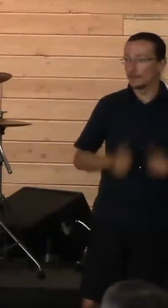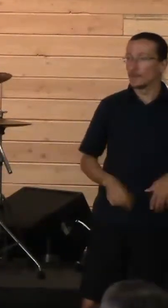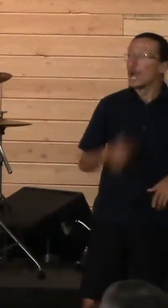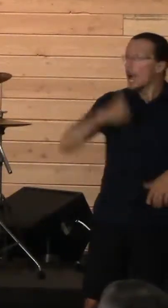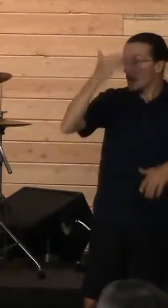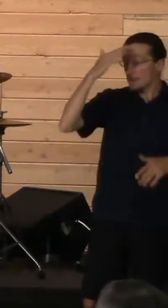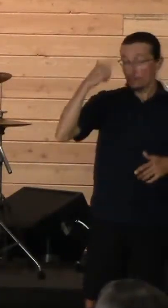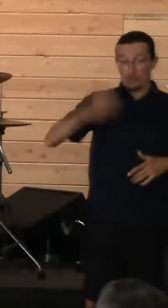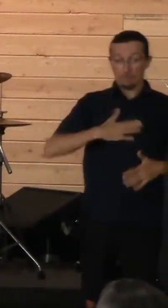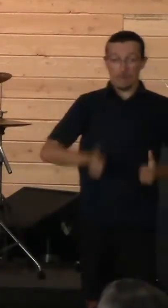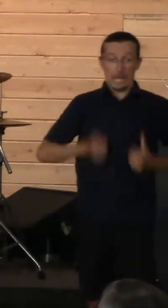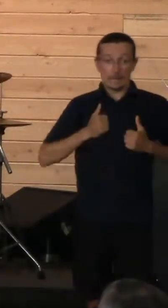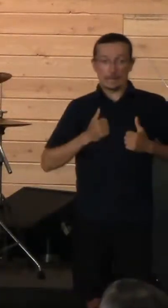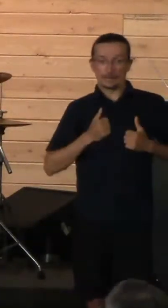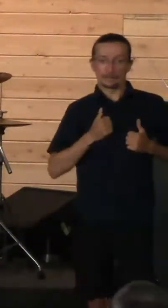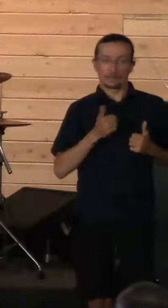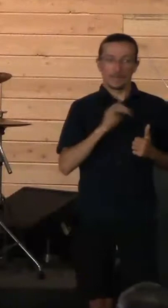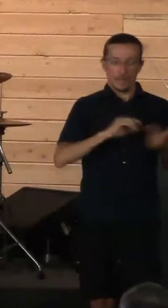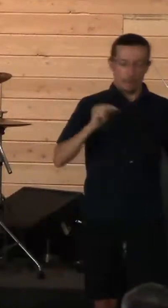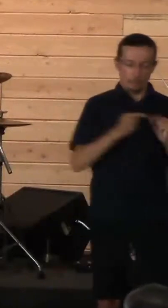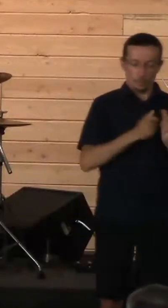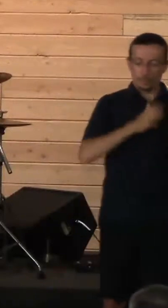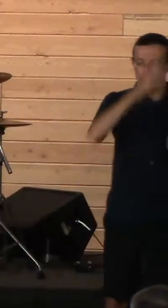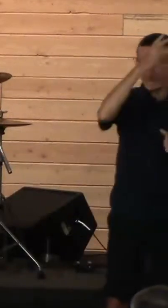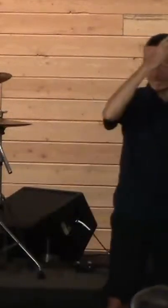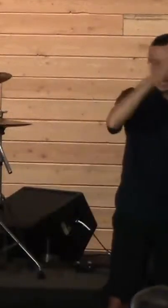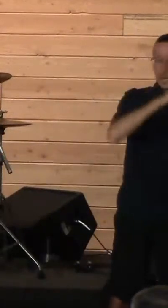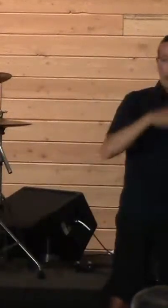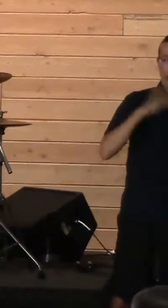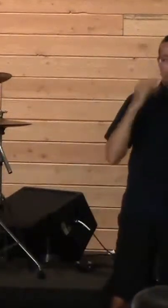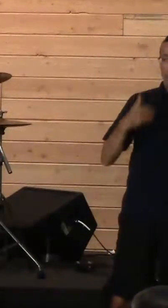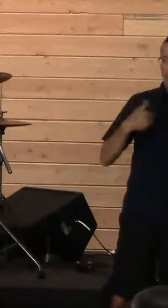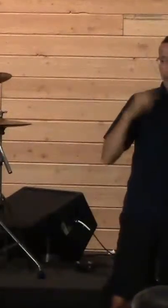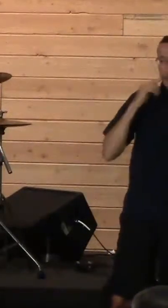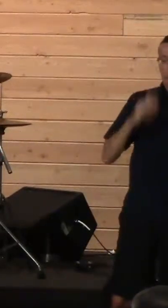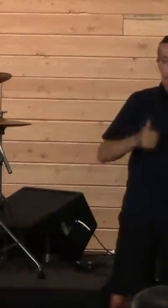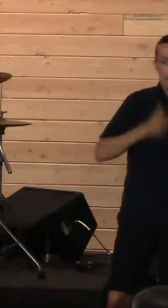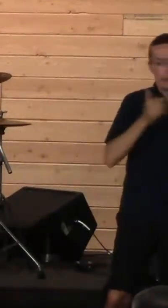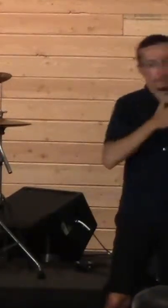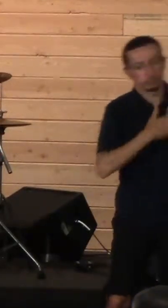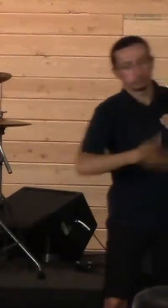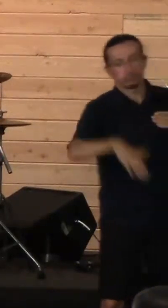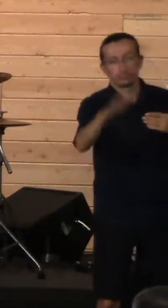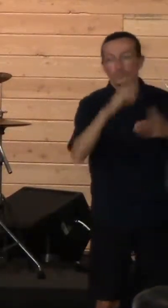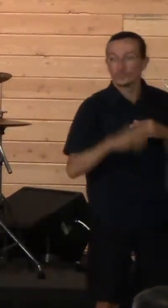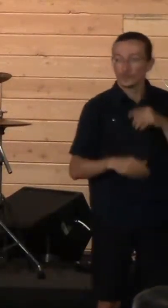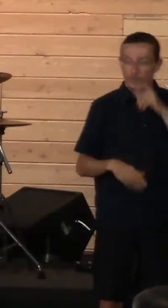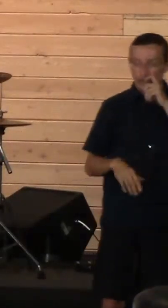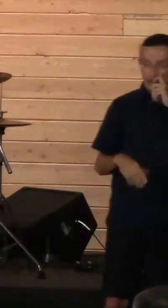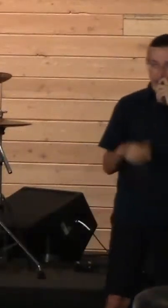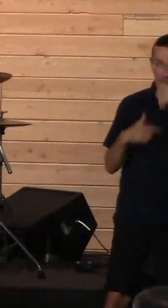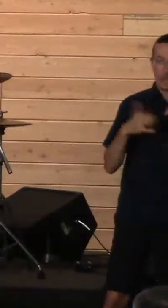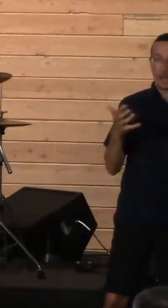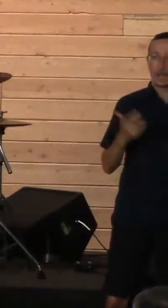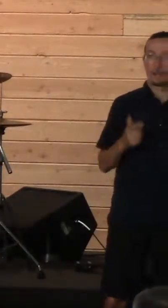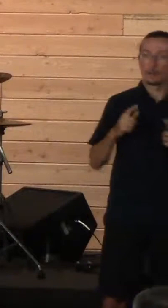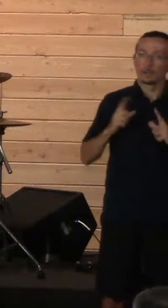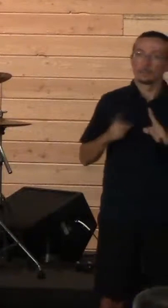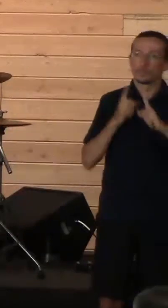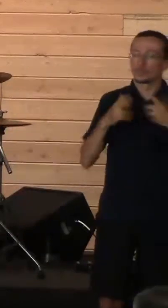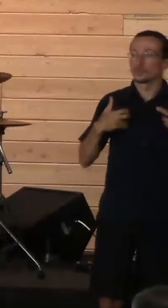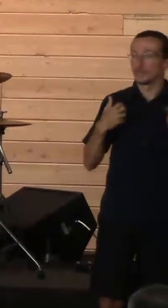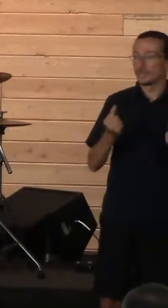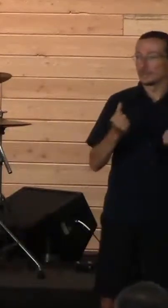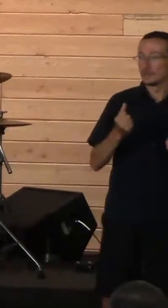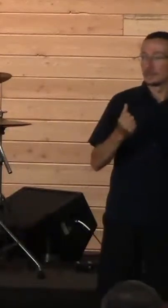have my whole life. And I want to pursue healing. I want to address it so that it doesn't take a toll on my other